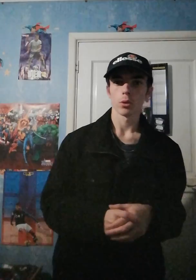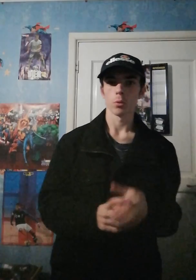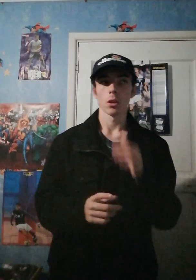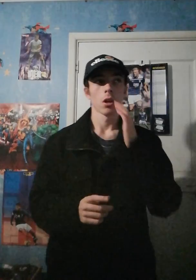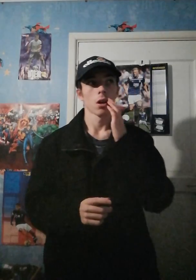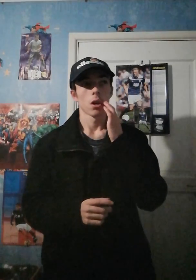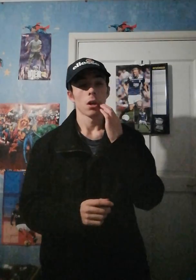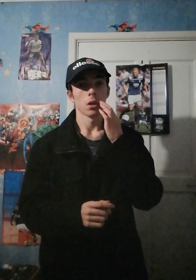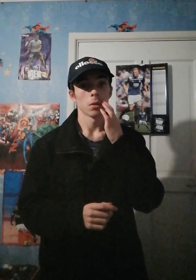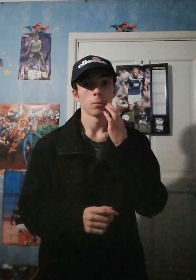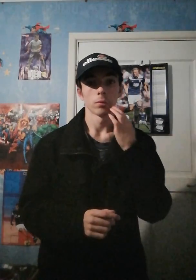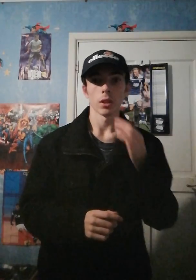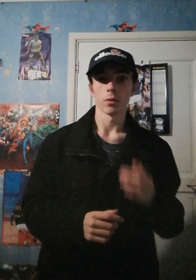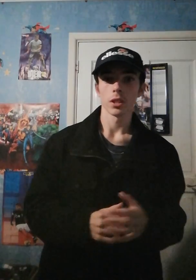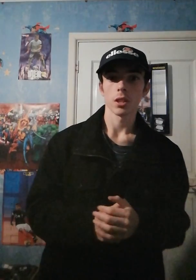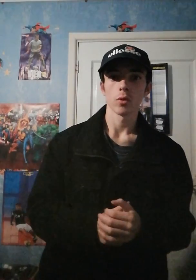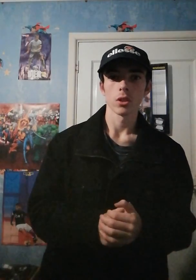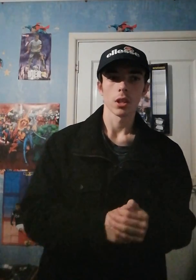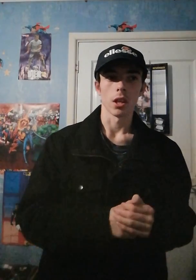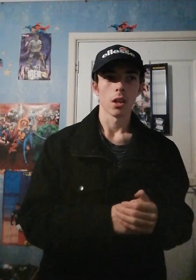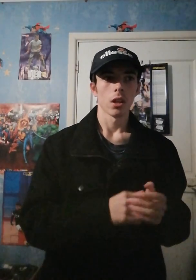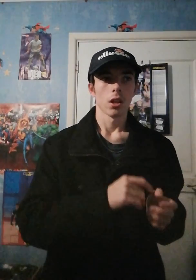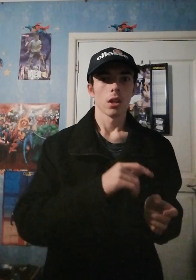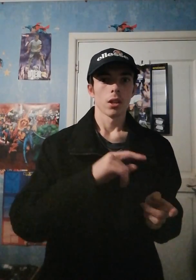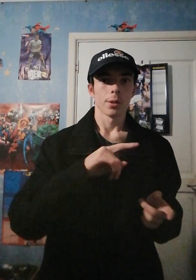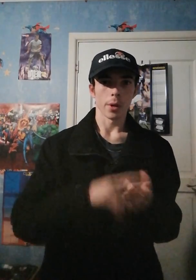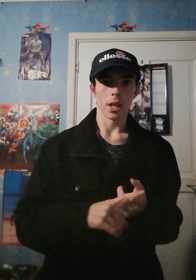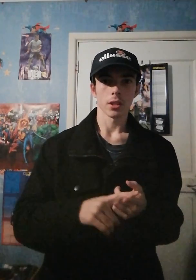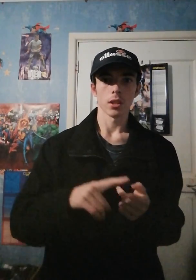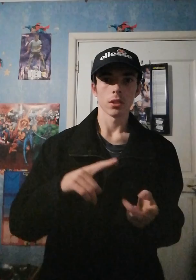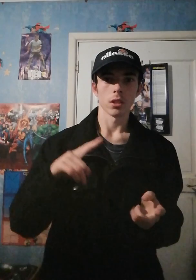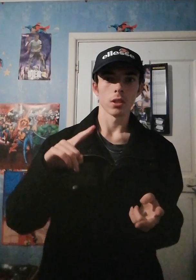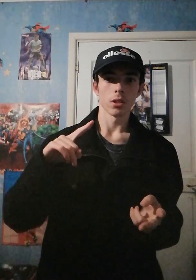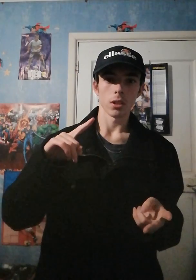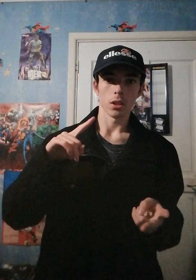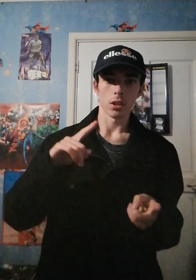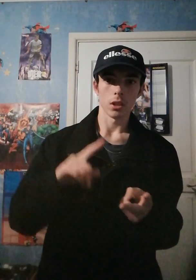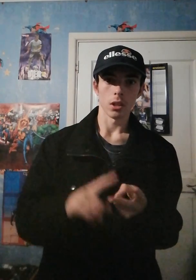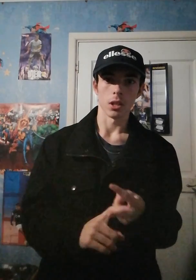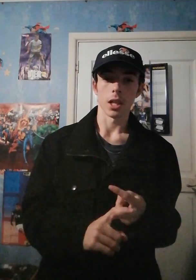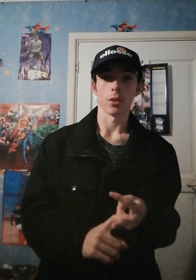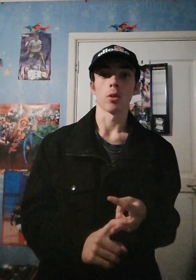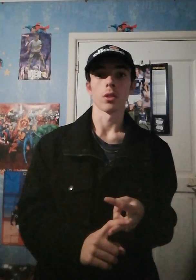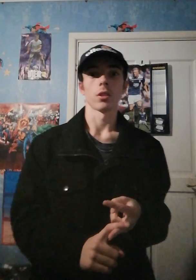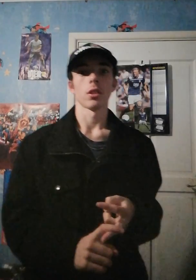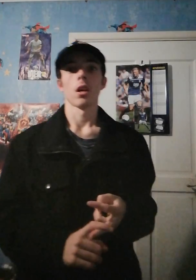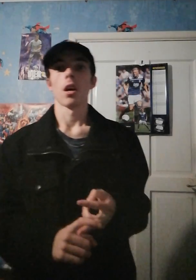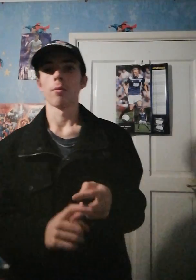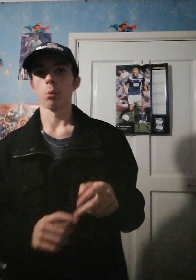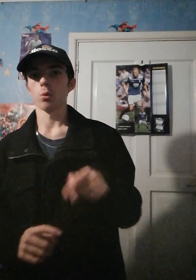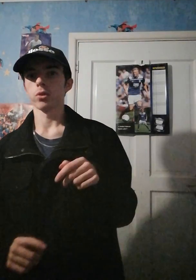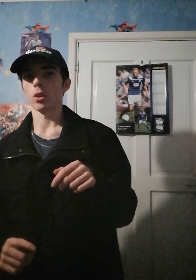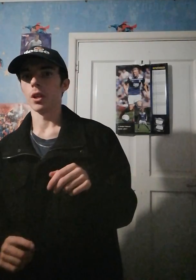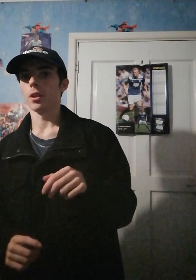also, I've seen recently Dwayne Haskins and Landon Collins have both started